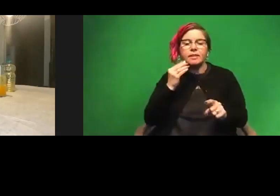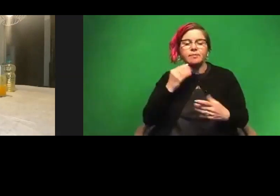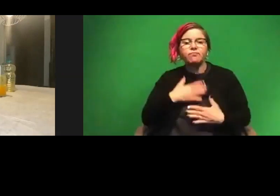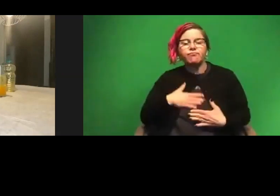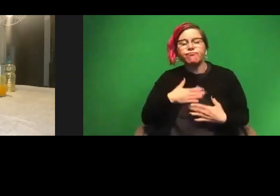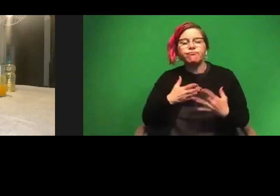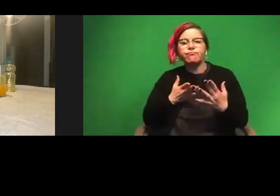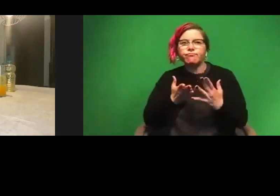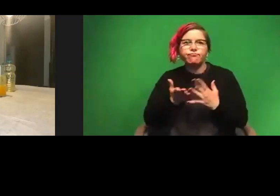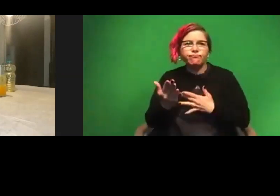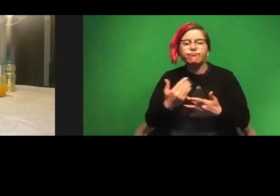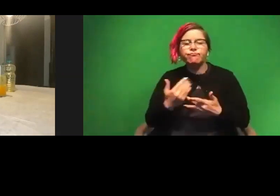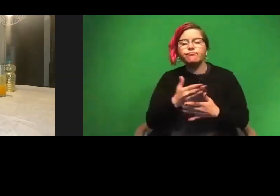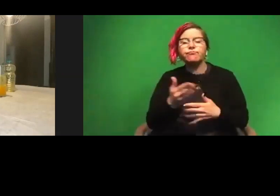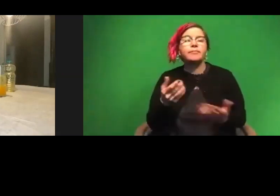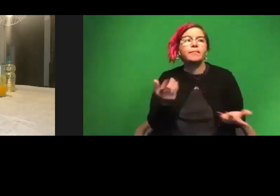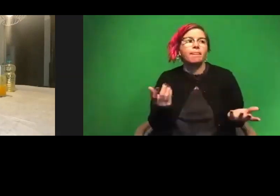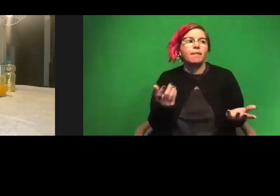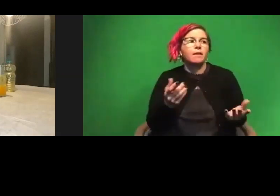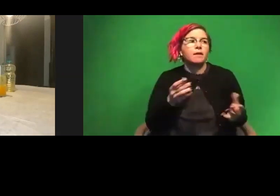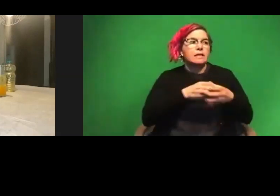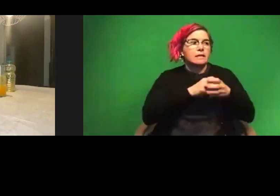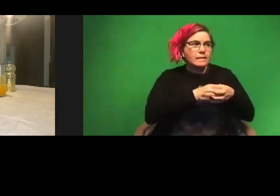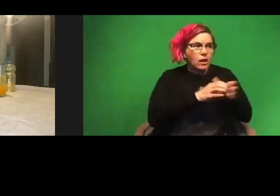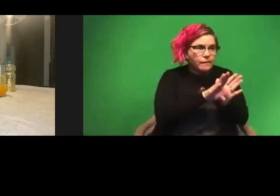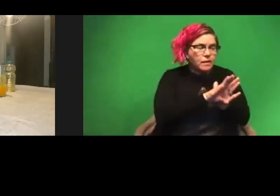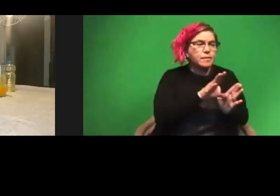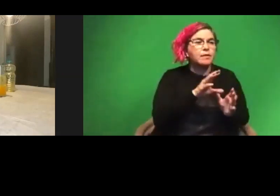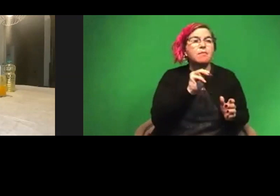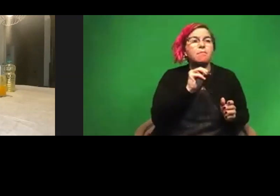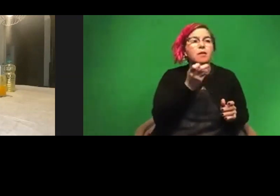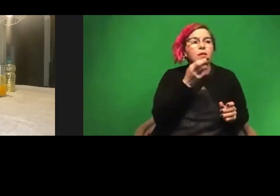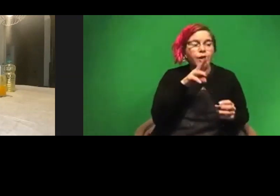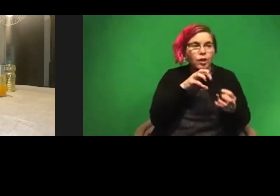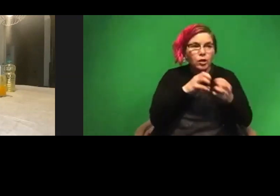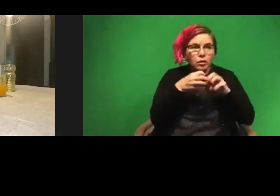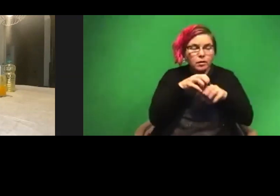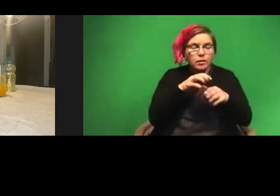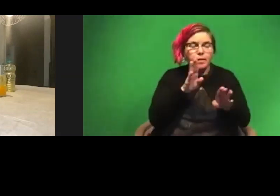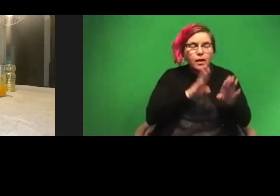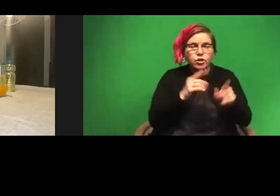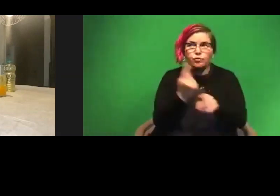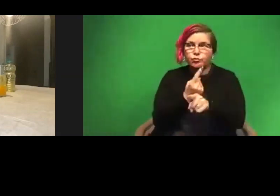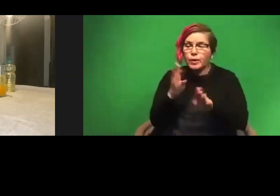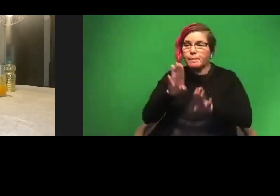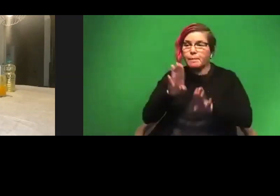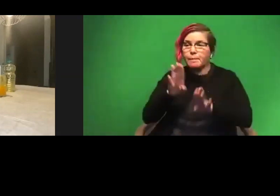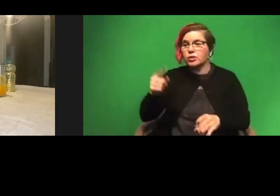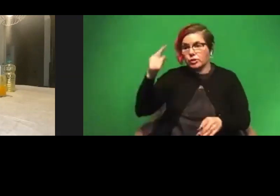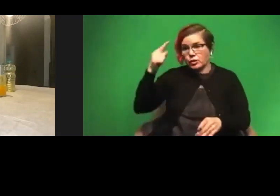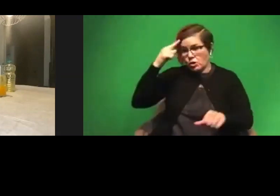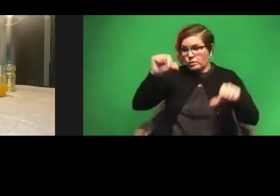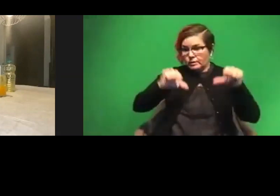whole journey, I'm anywhere from like cellular development to molecular biology, regular biology, neuroscience,